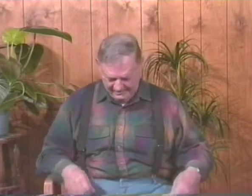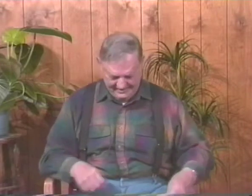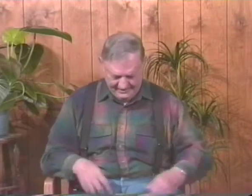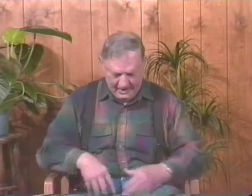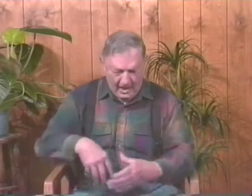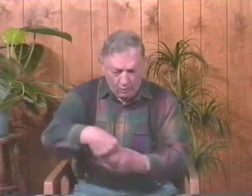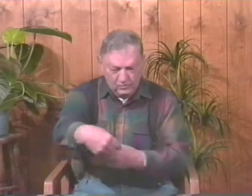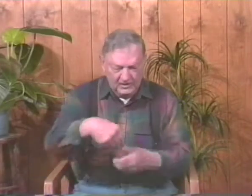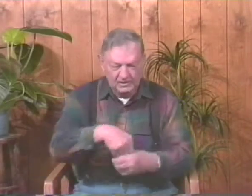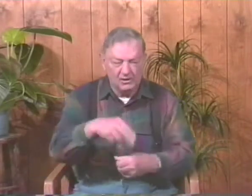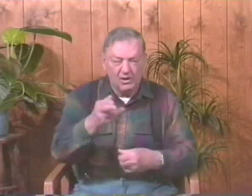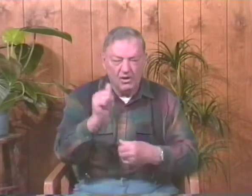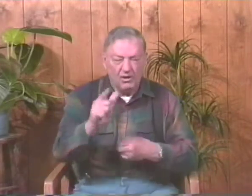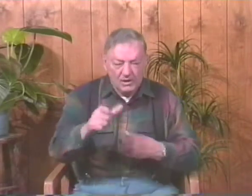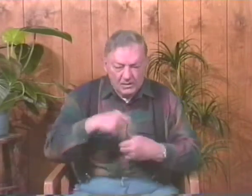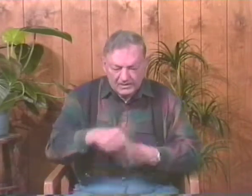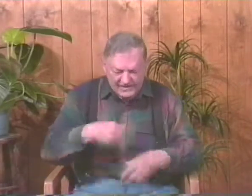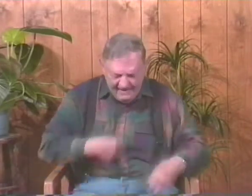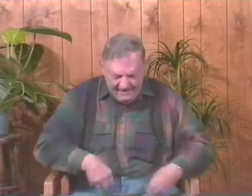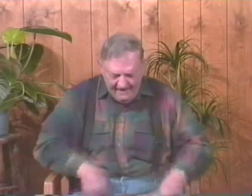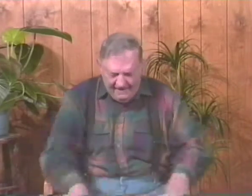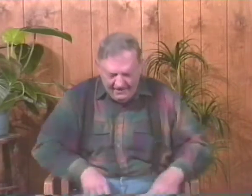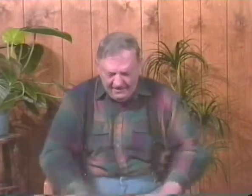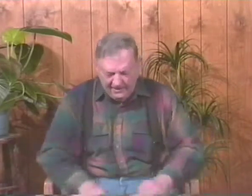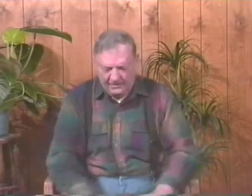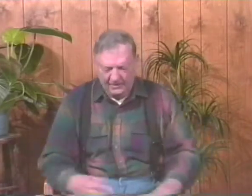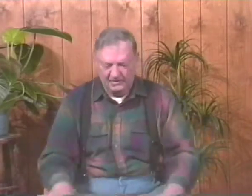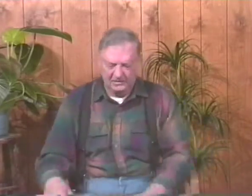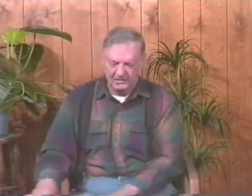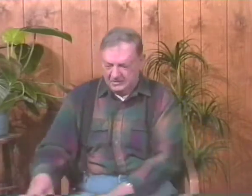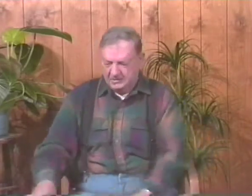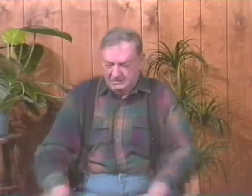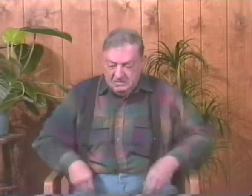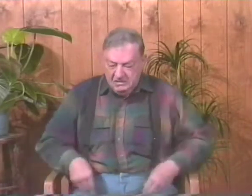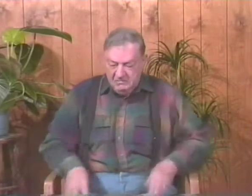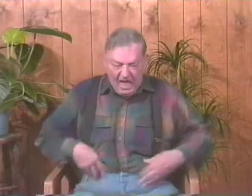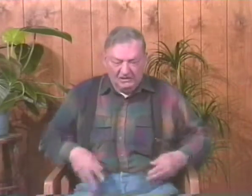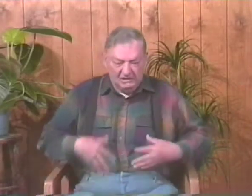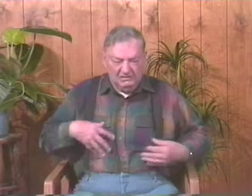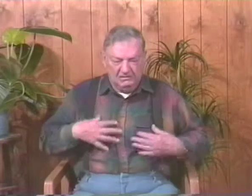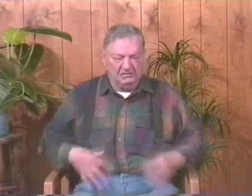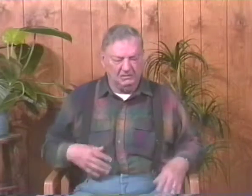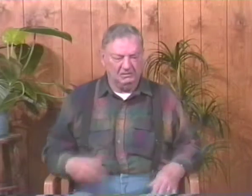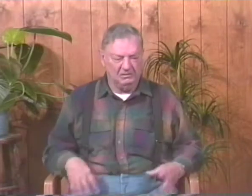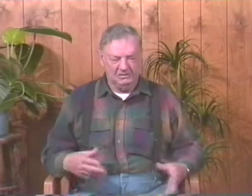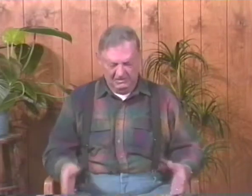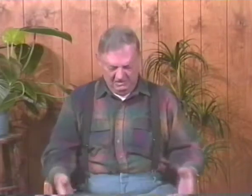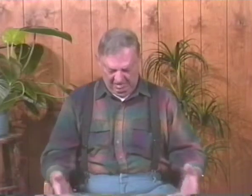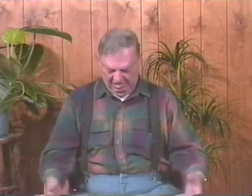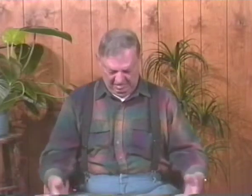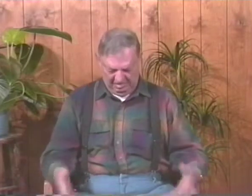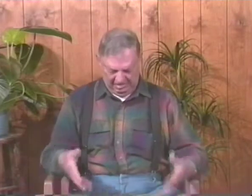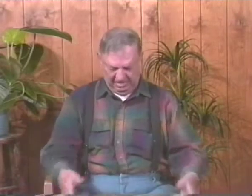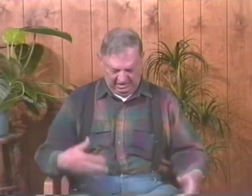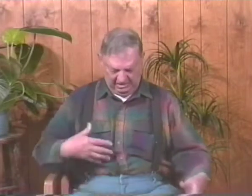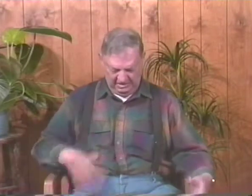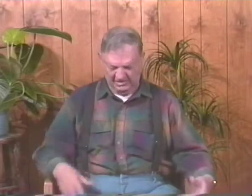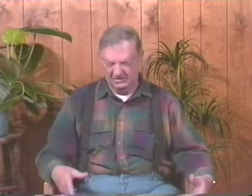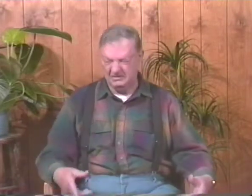so I got up and went out into the hallway and struggled to get dressed, put the pants back on, and so on. And